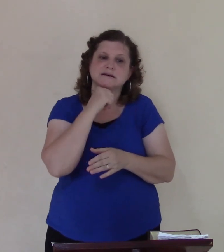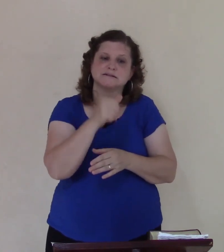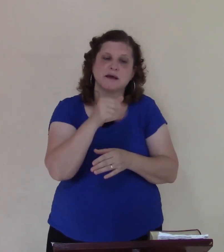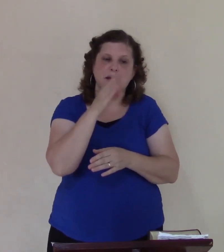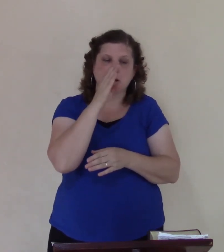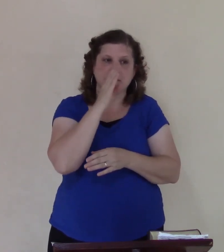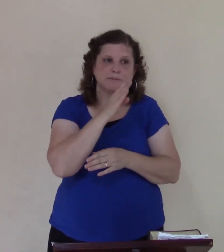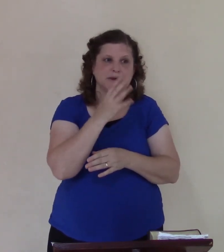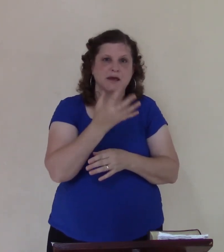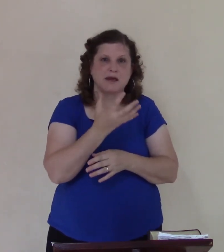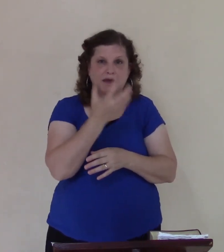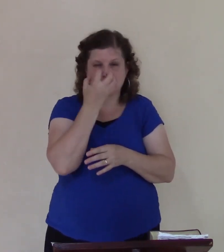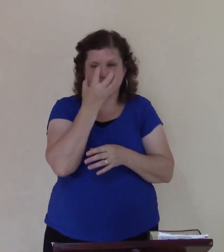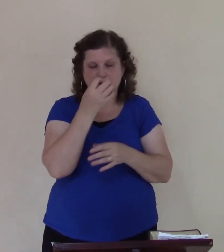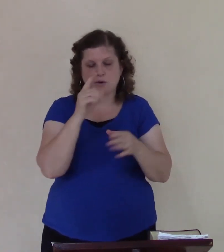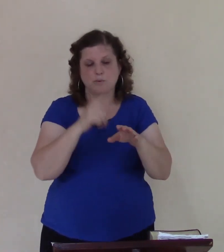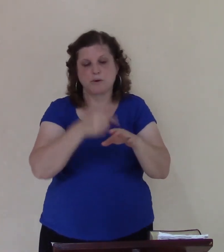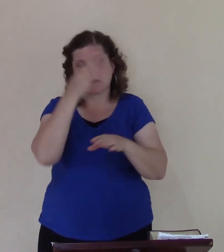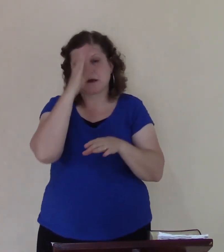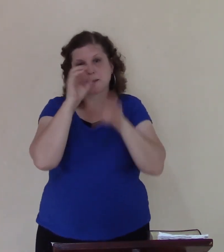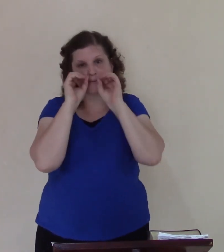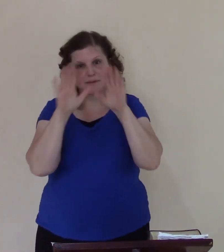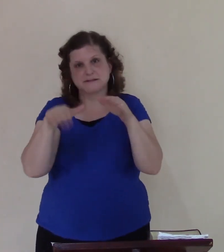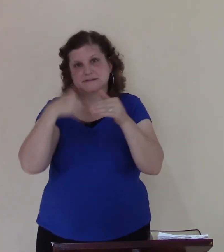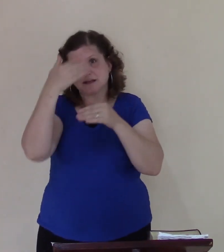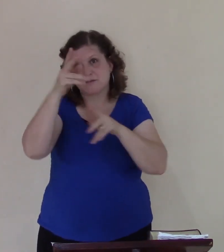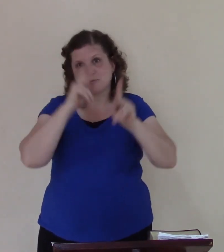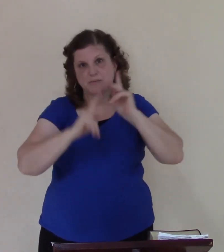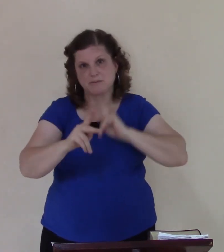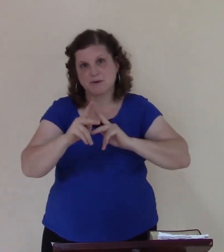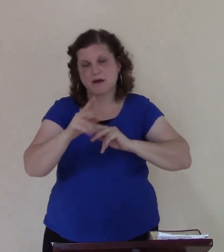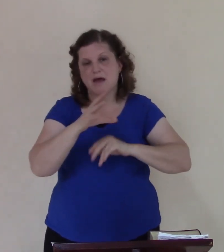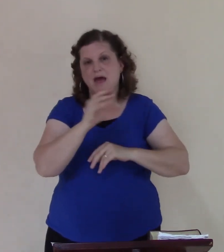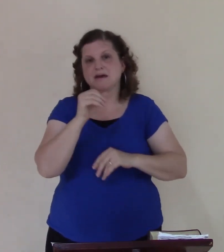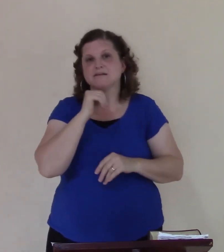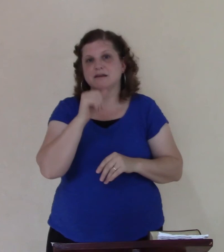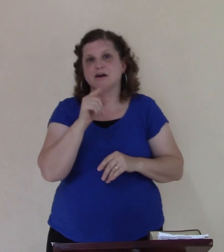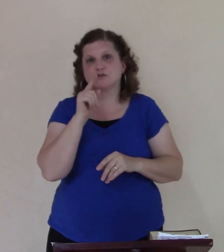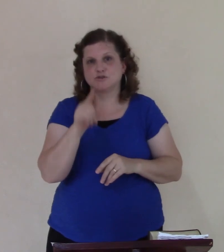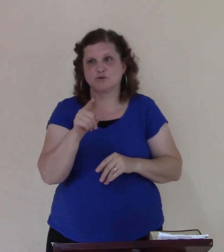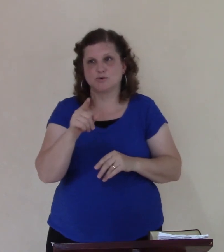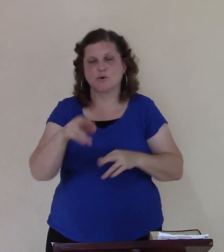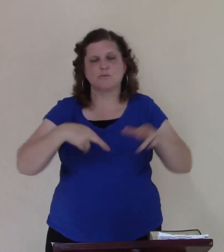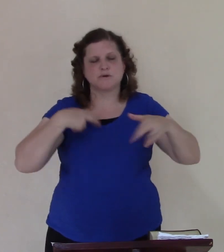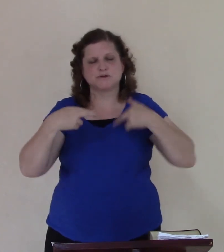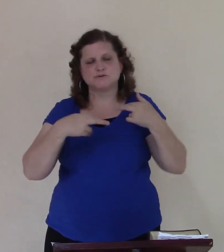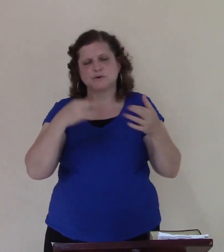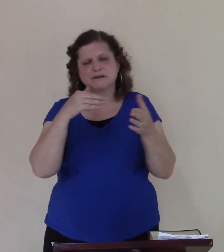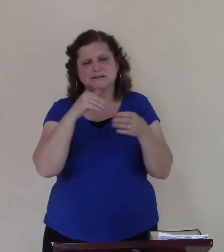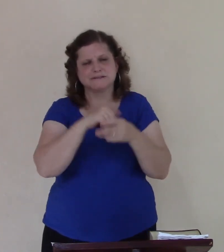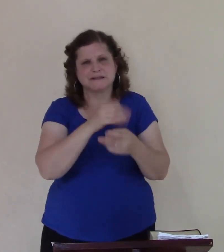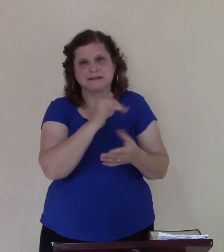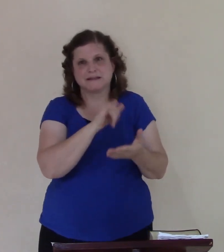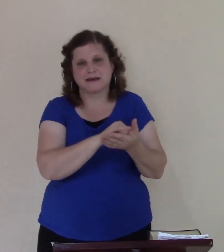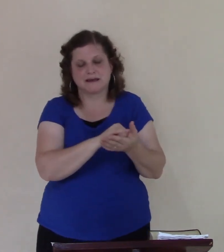blessed His others not me you should rejoice in that you should be glad that God has done for them let us rejoice